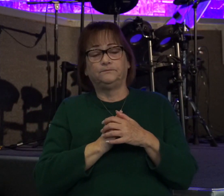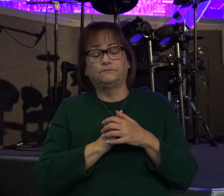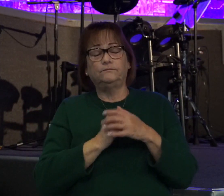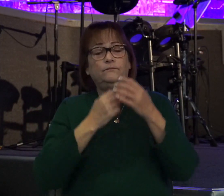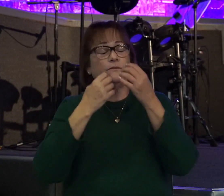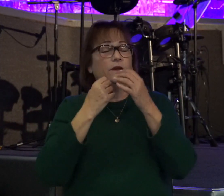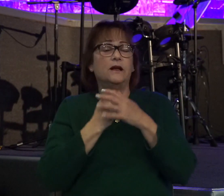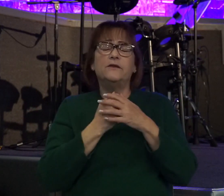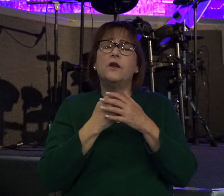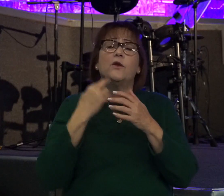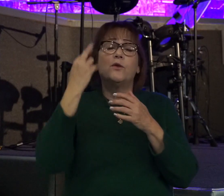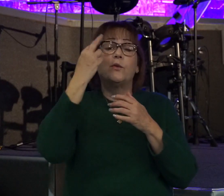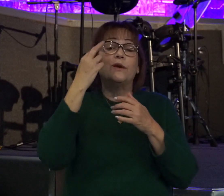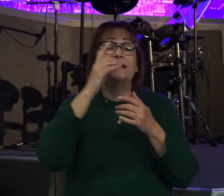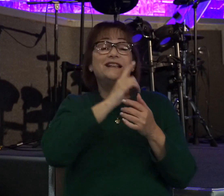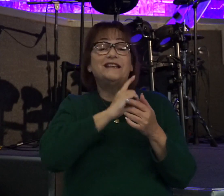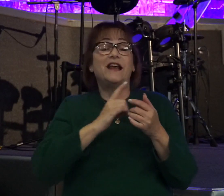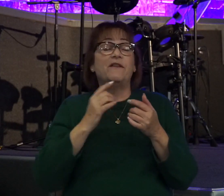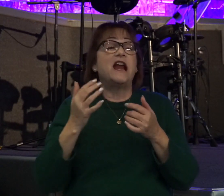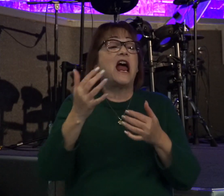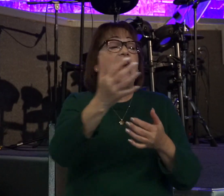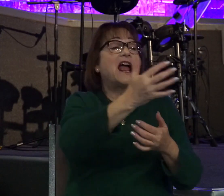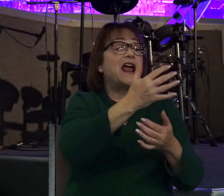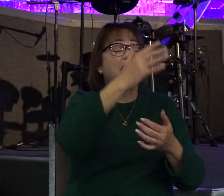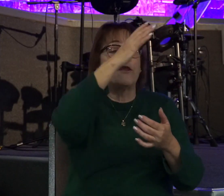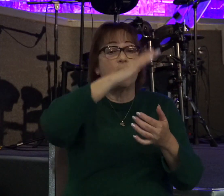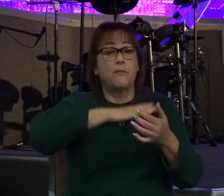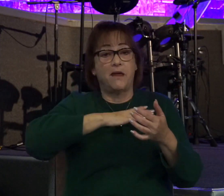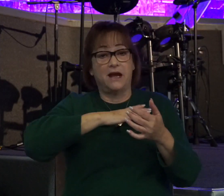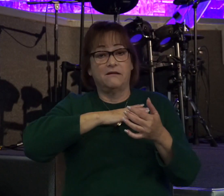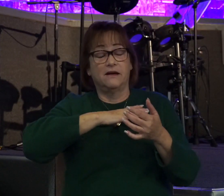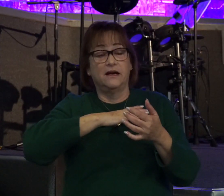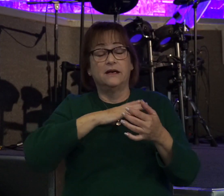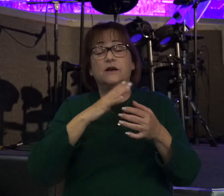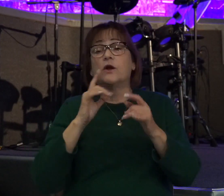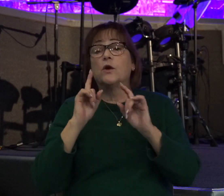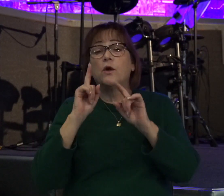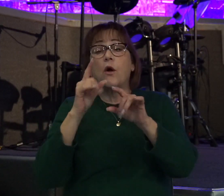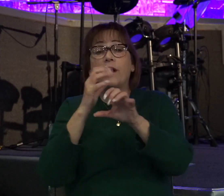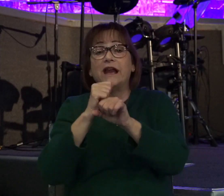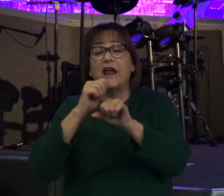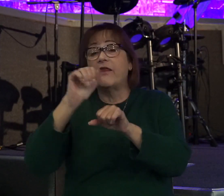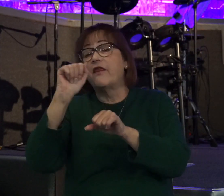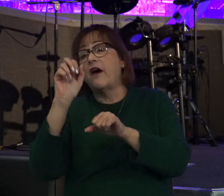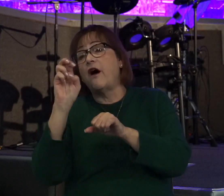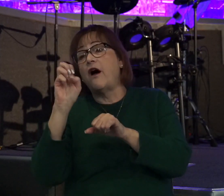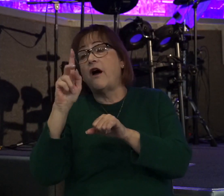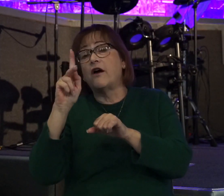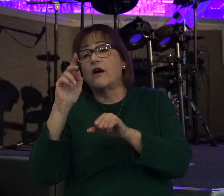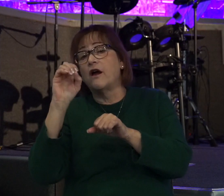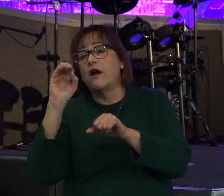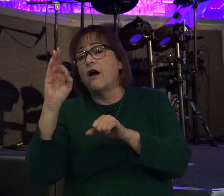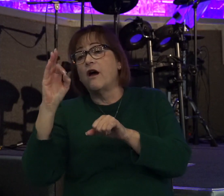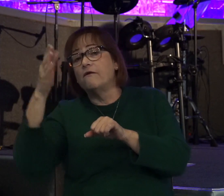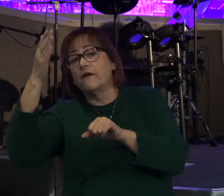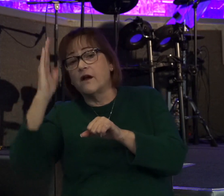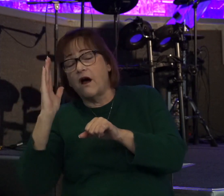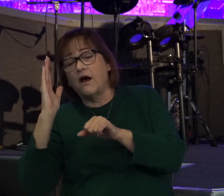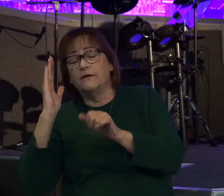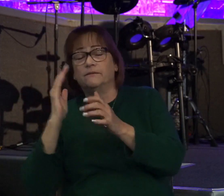the reason David gathered these men was to go and get the Ark of God, the Ark of the Lord. We know it better as the Ark